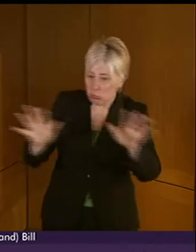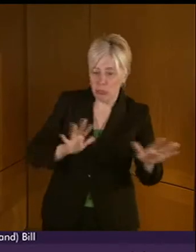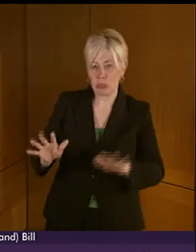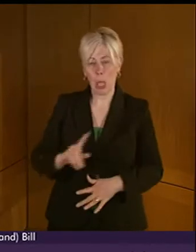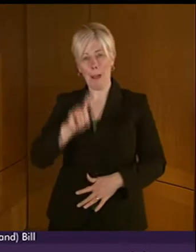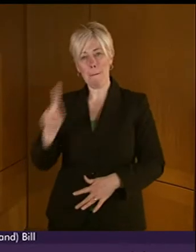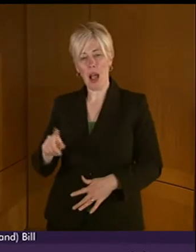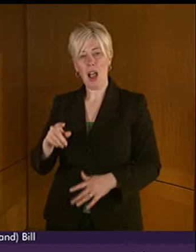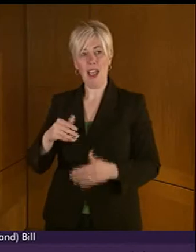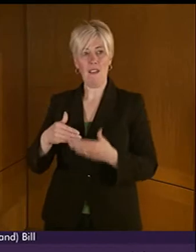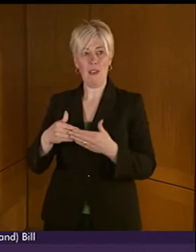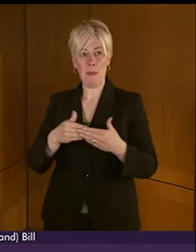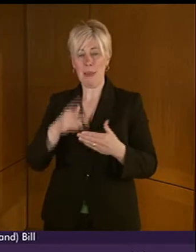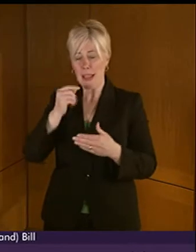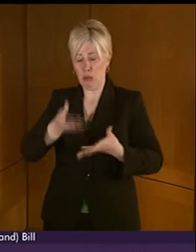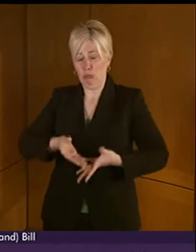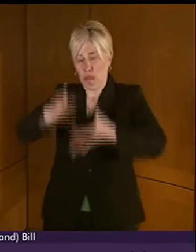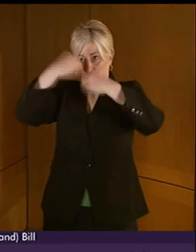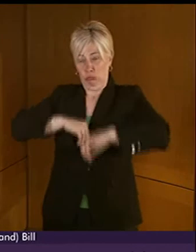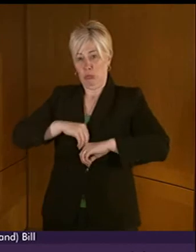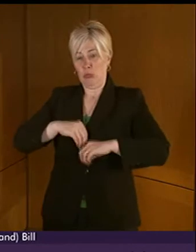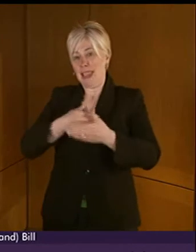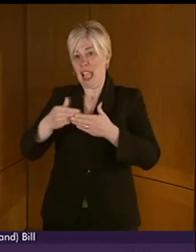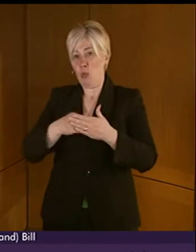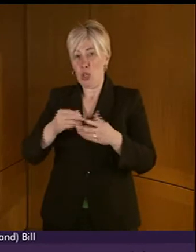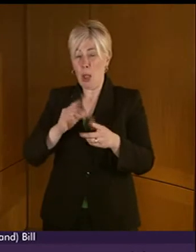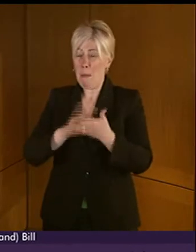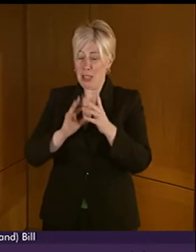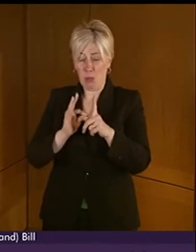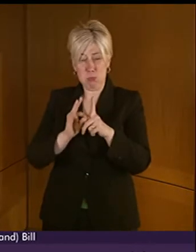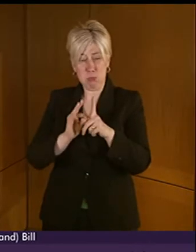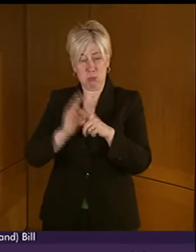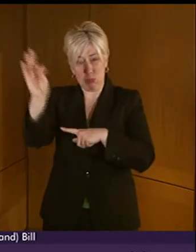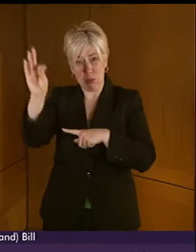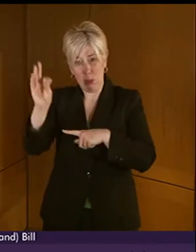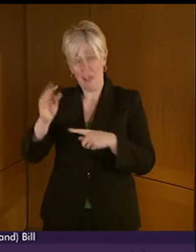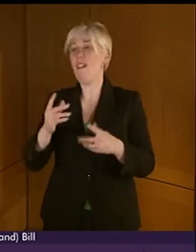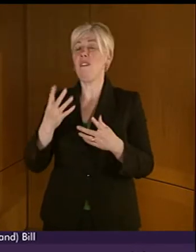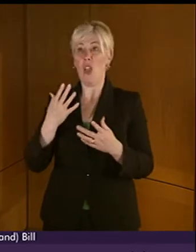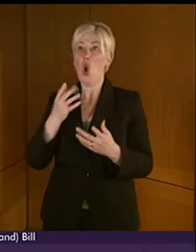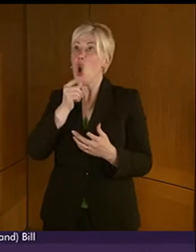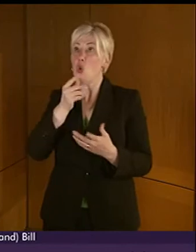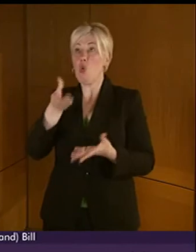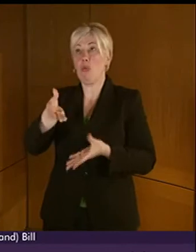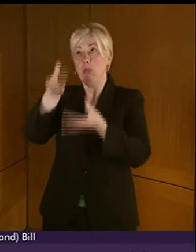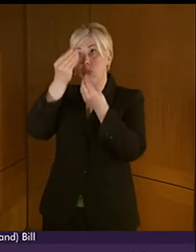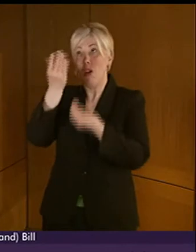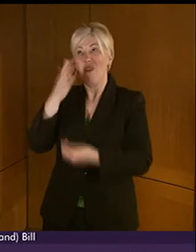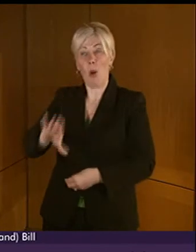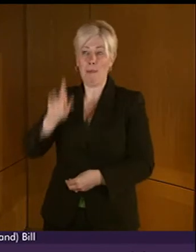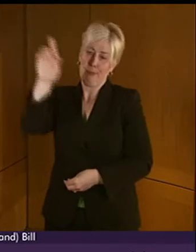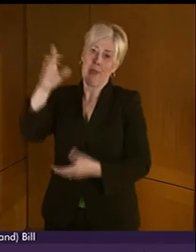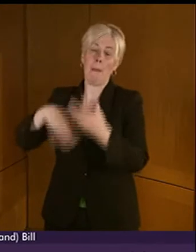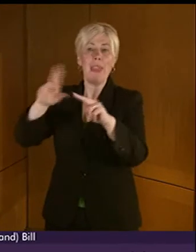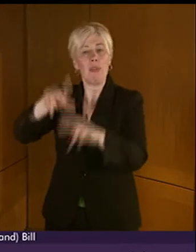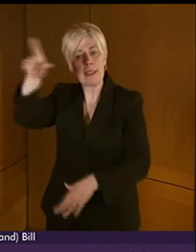starts to learn the language the better and the person that child is going to learn that language from is their parents so it's really important when a